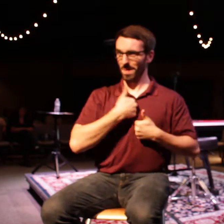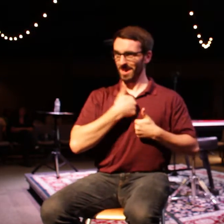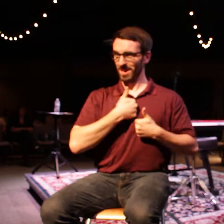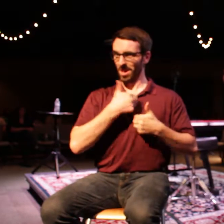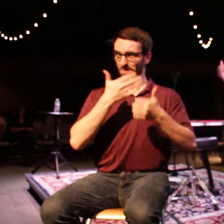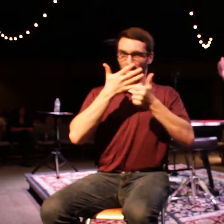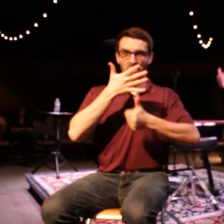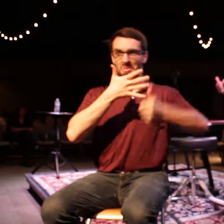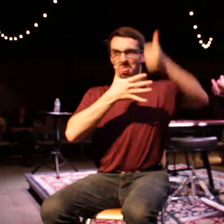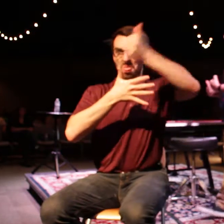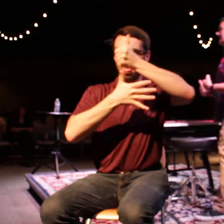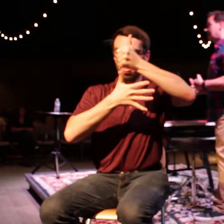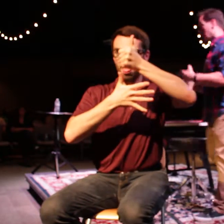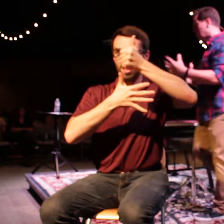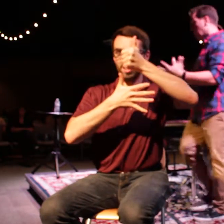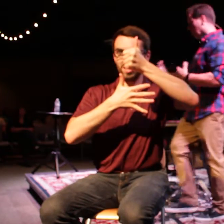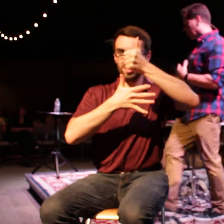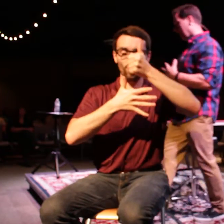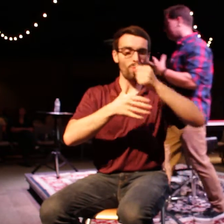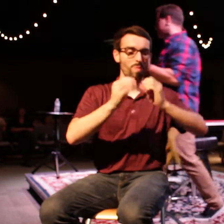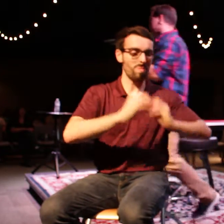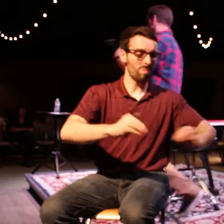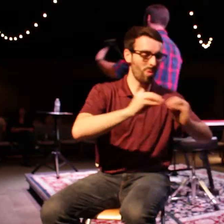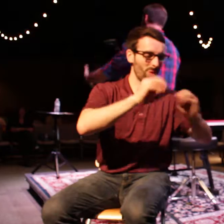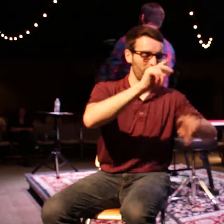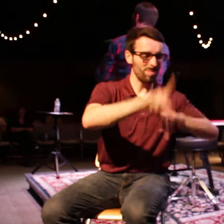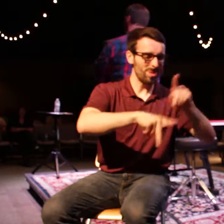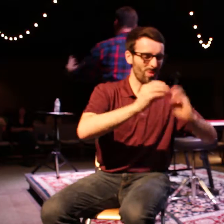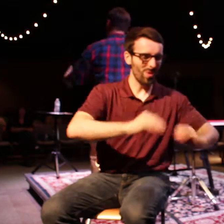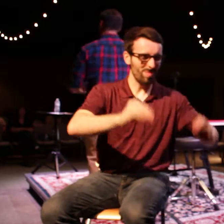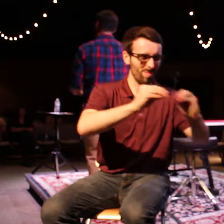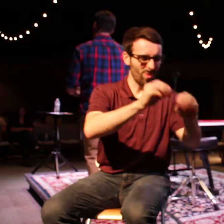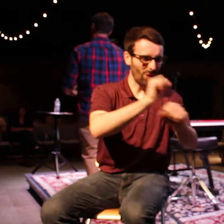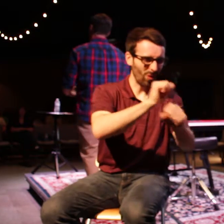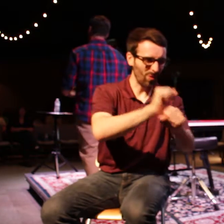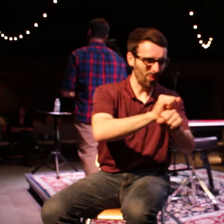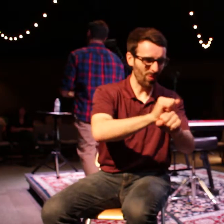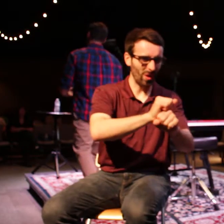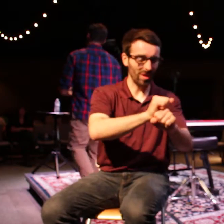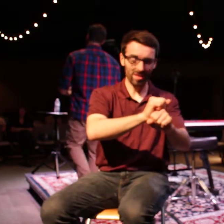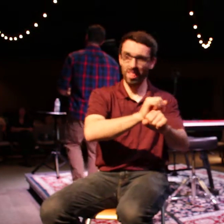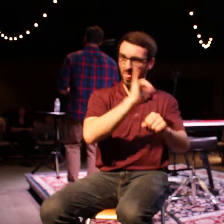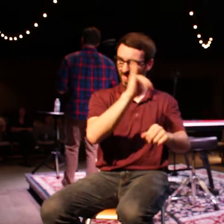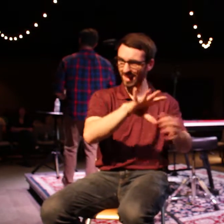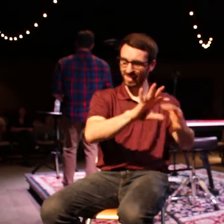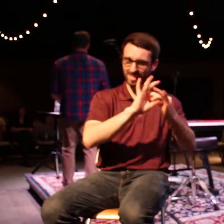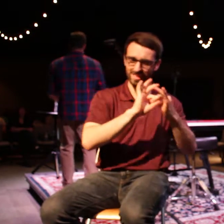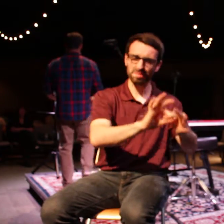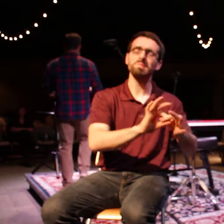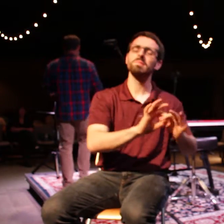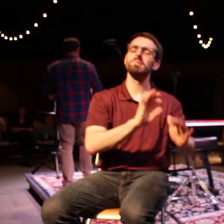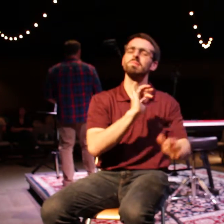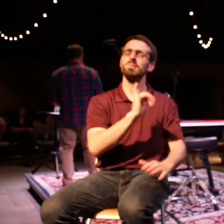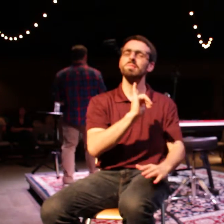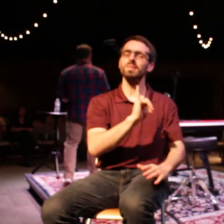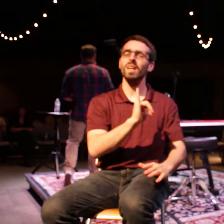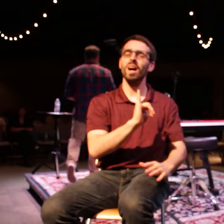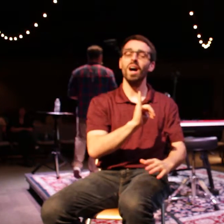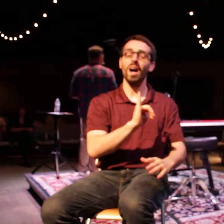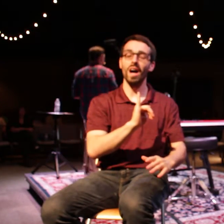get more done for me. And so we work relationships to that end. But what happens as my value is